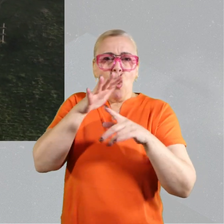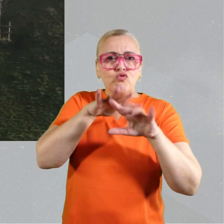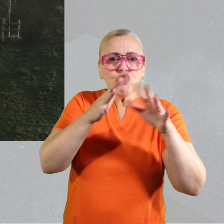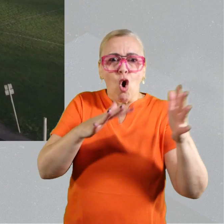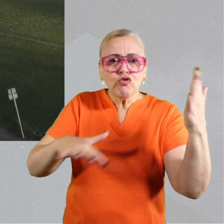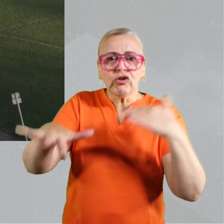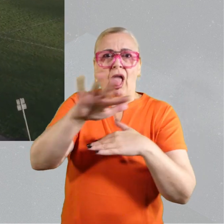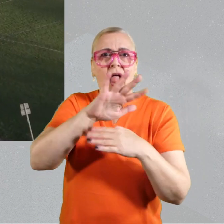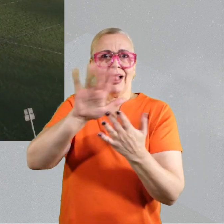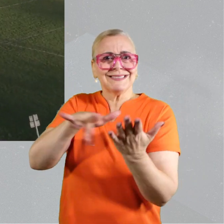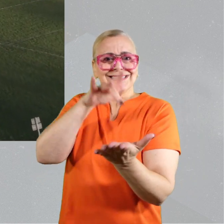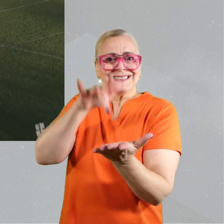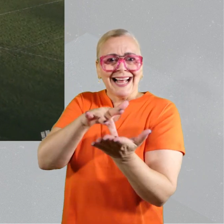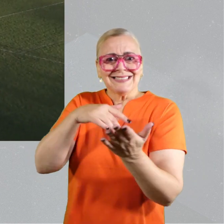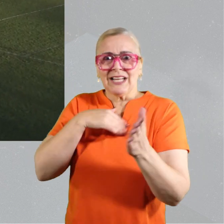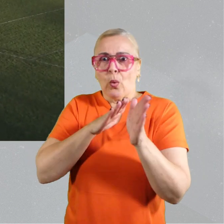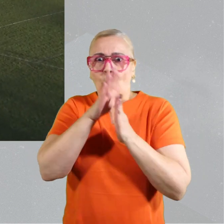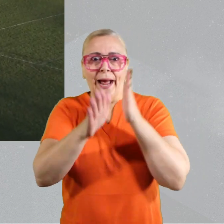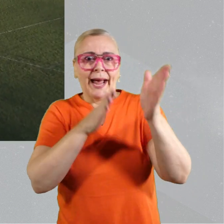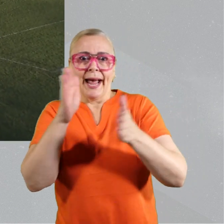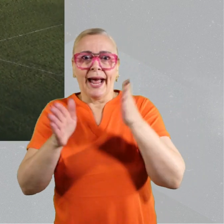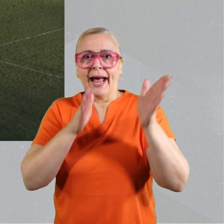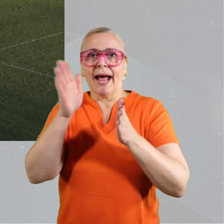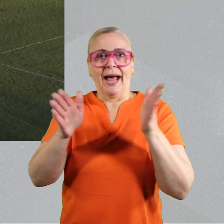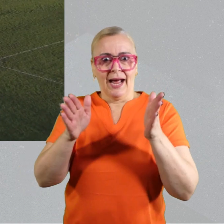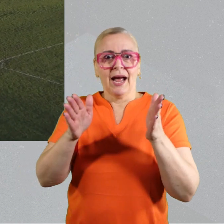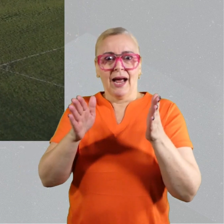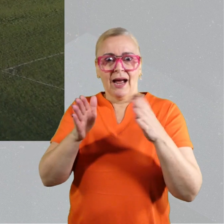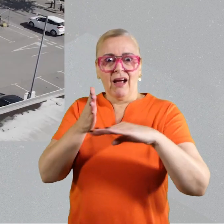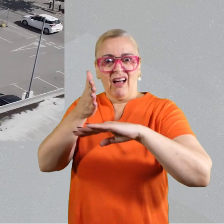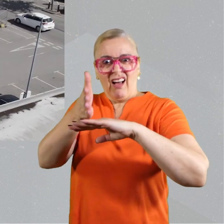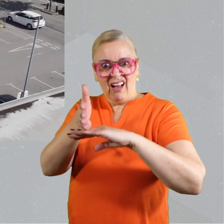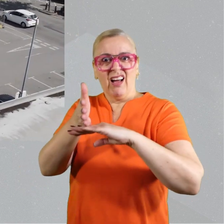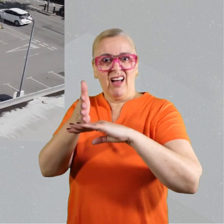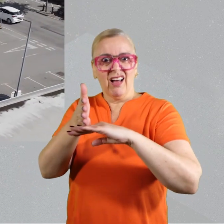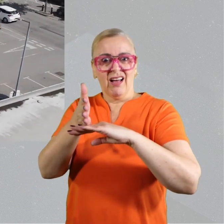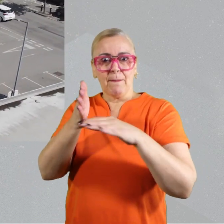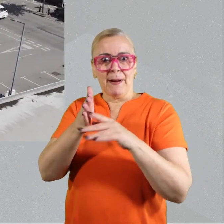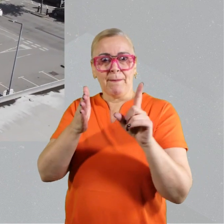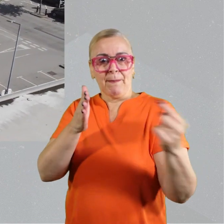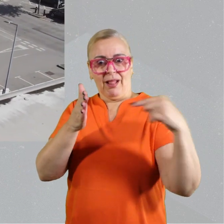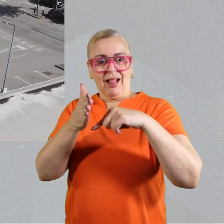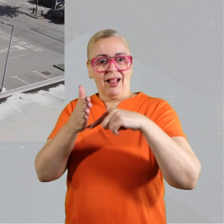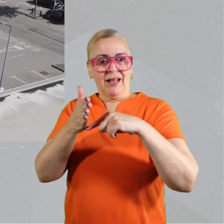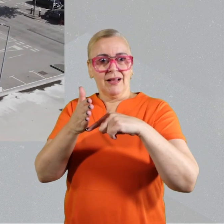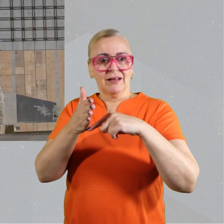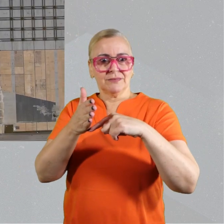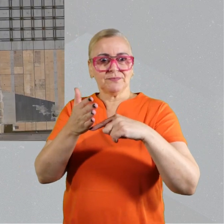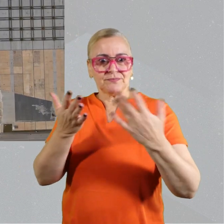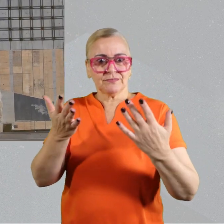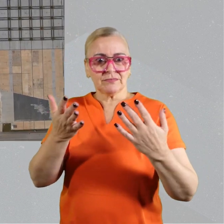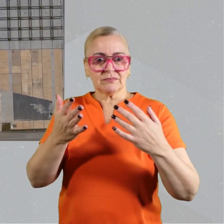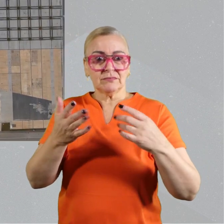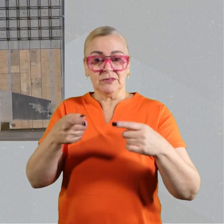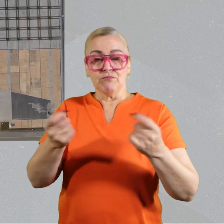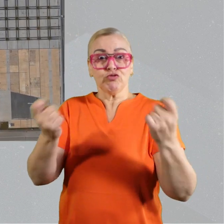of mobile clinics, put them in supermarket car parks or football stadia car parks,